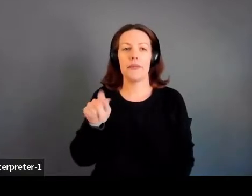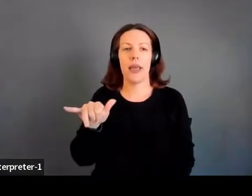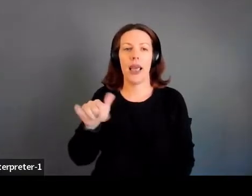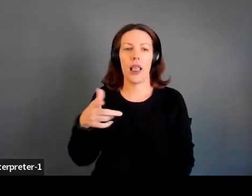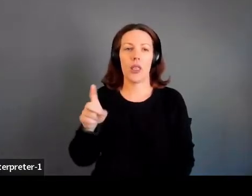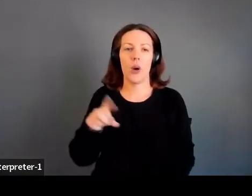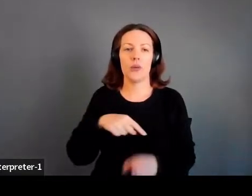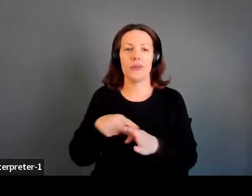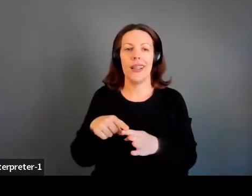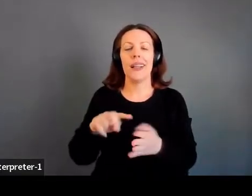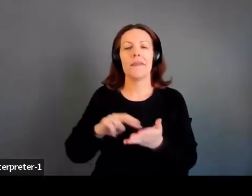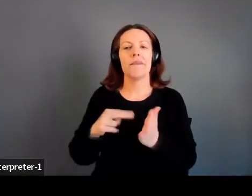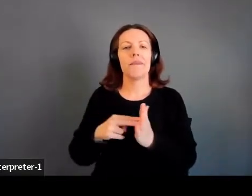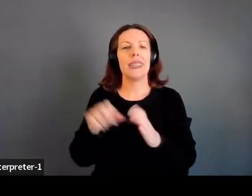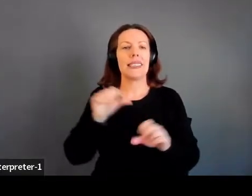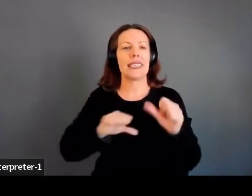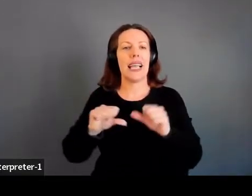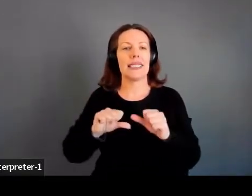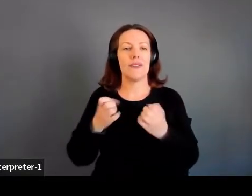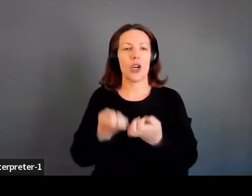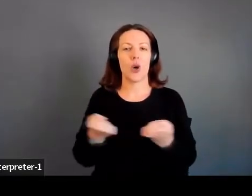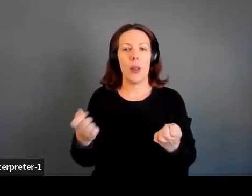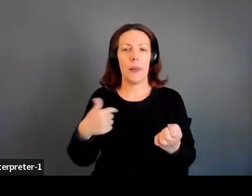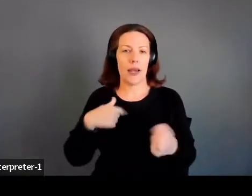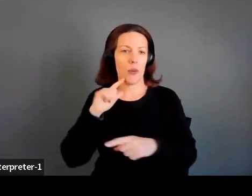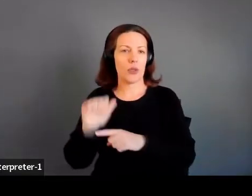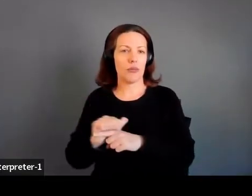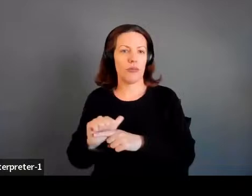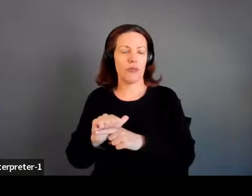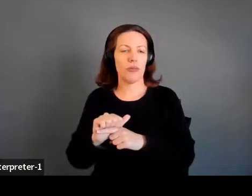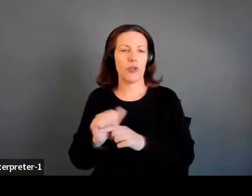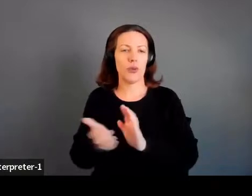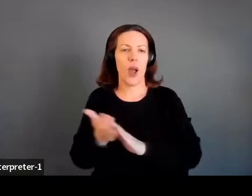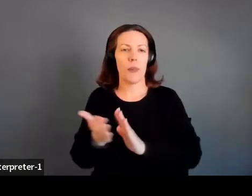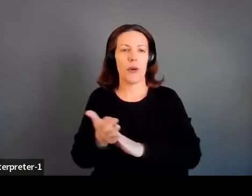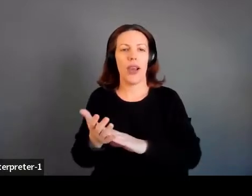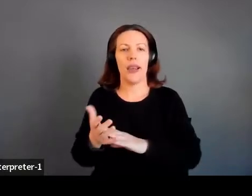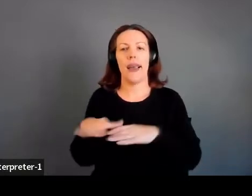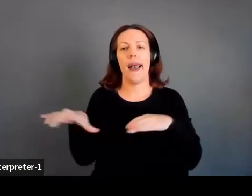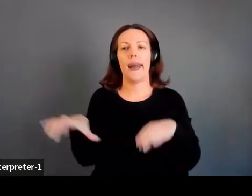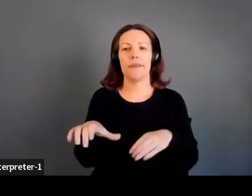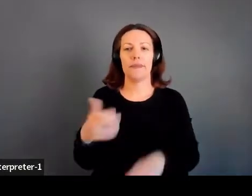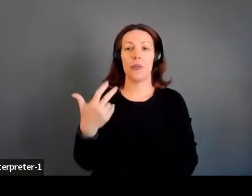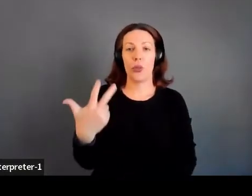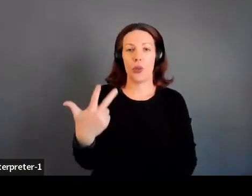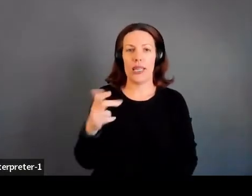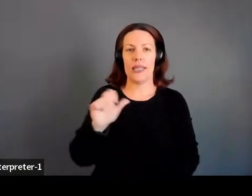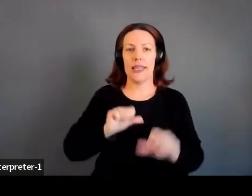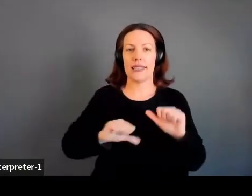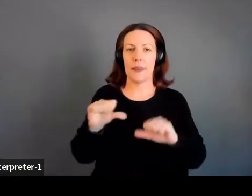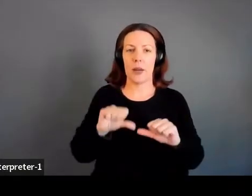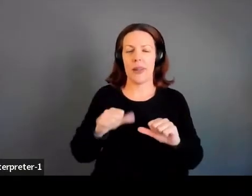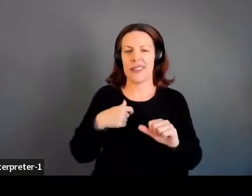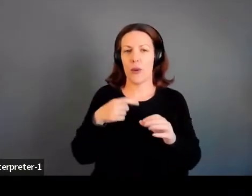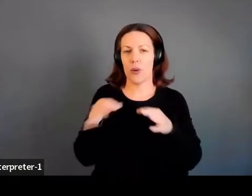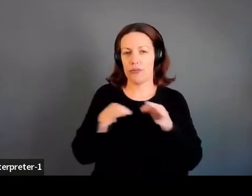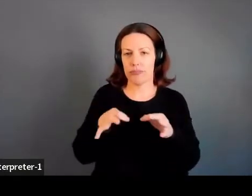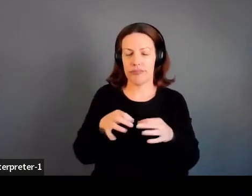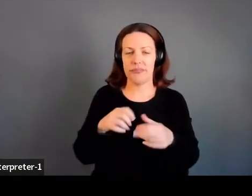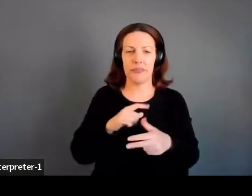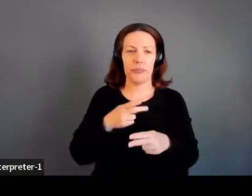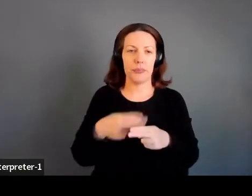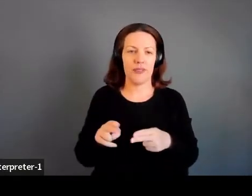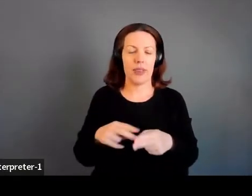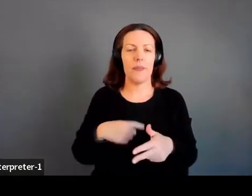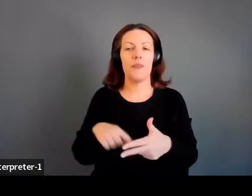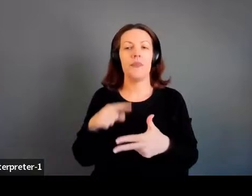scientific equipment that I was trained to operate in space. I carried three experiments and I'll just briefly share what those were. One